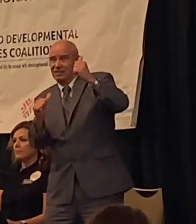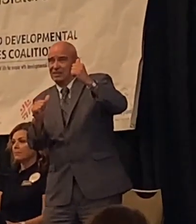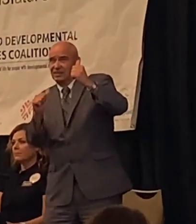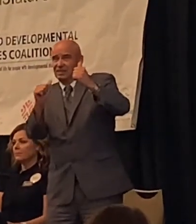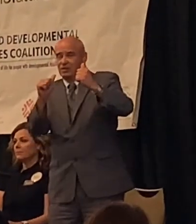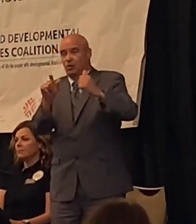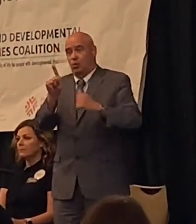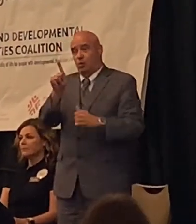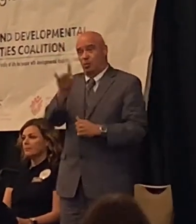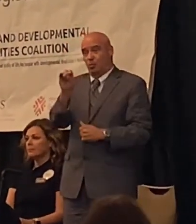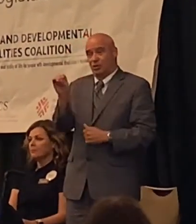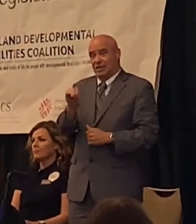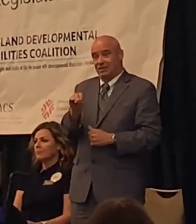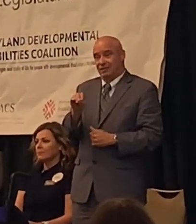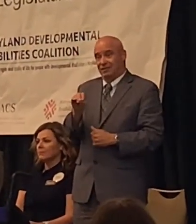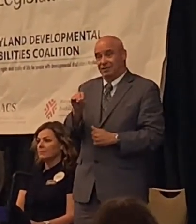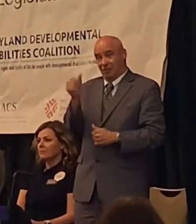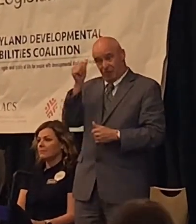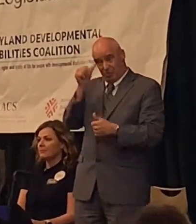around 1%.